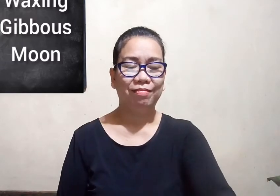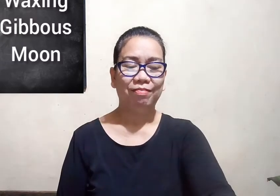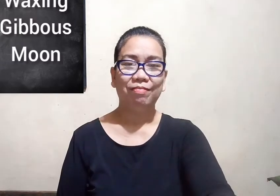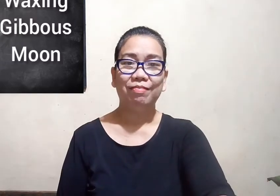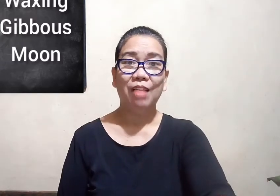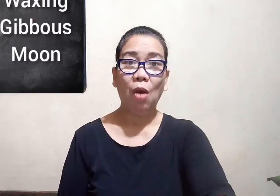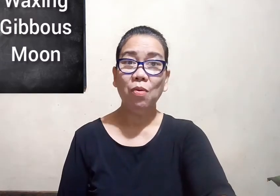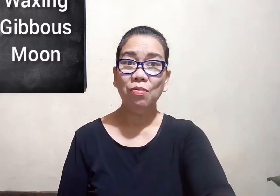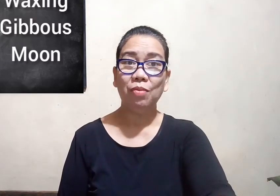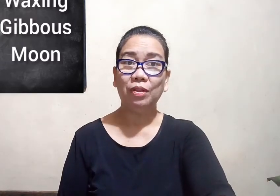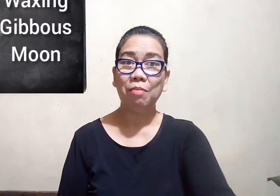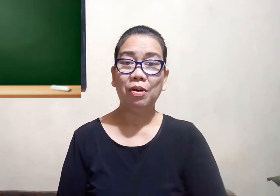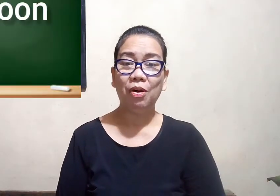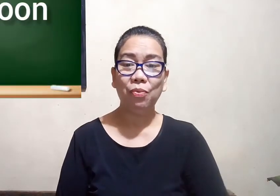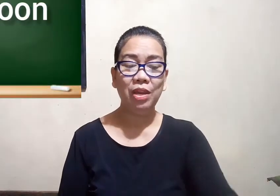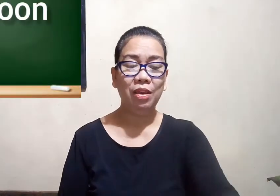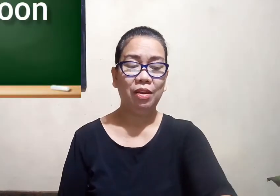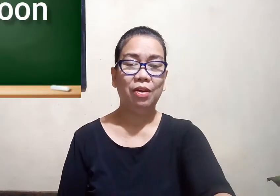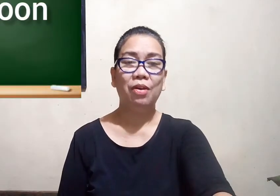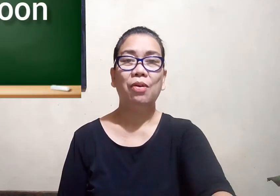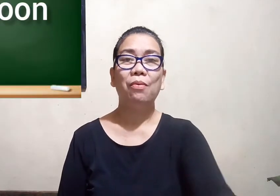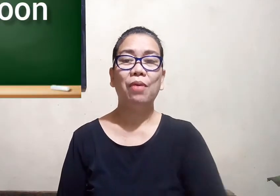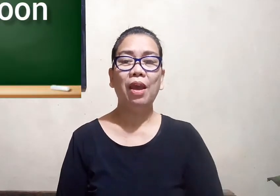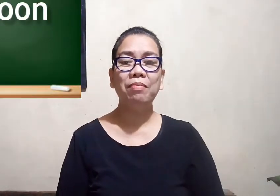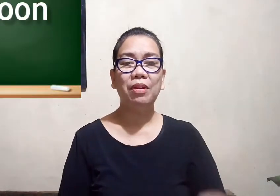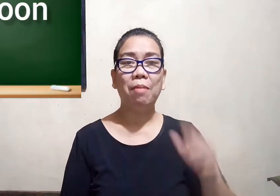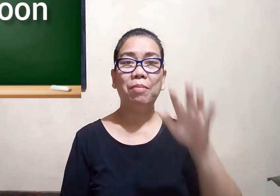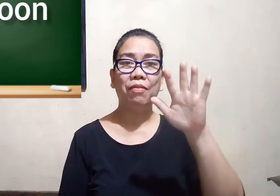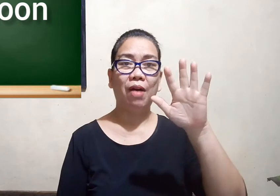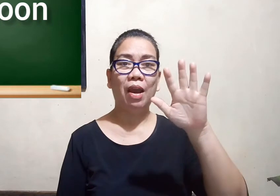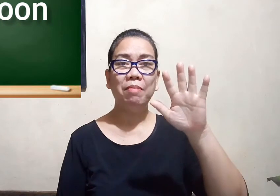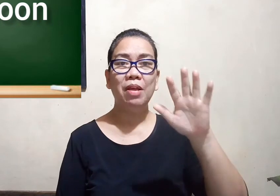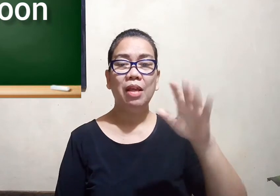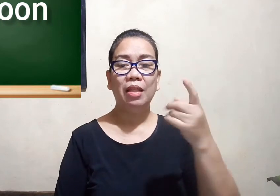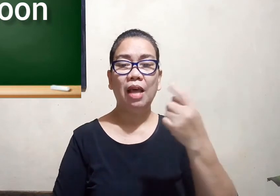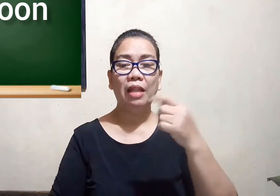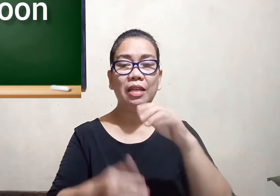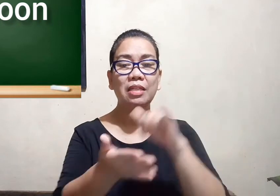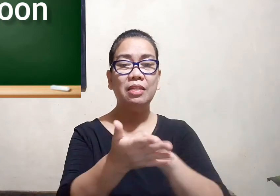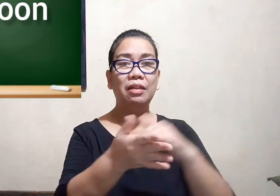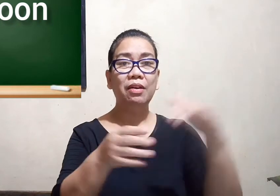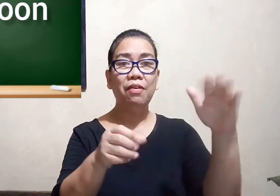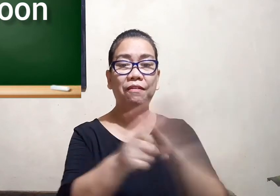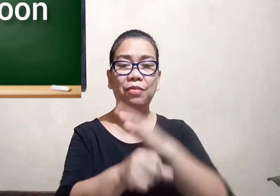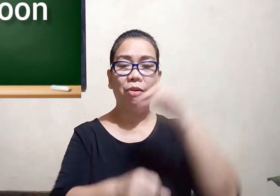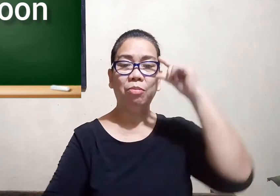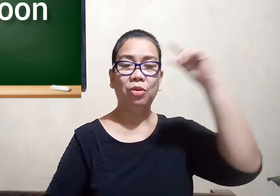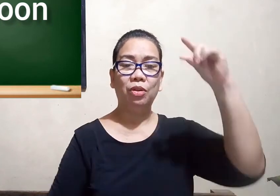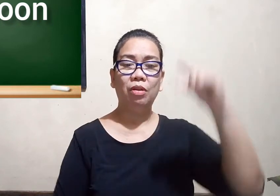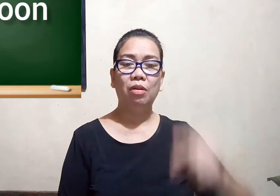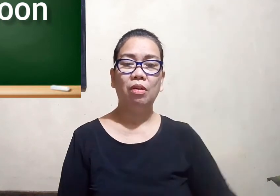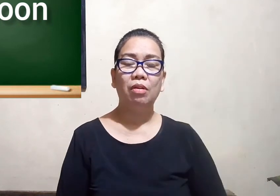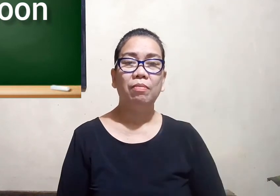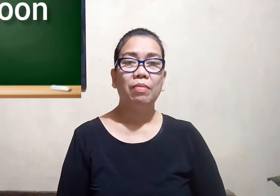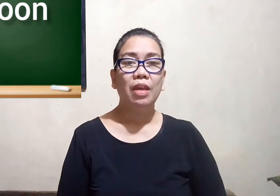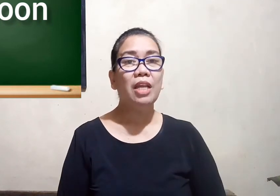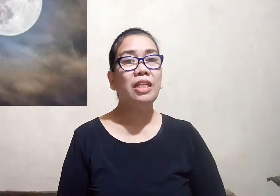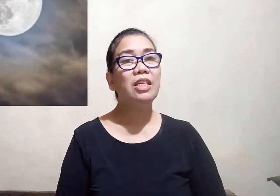fourth what number are we we have the number five that is the full moon it is